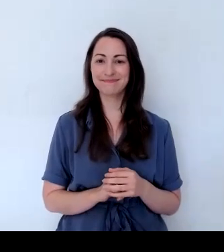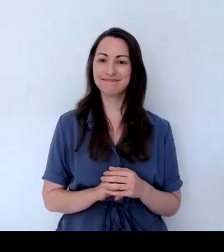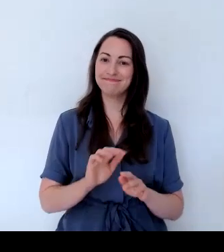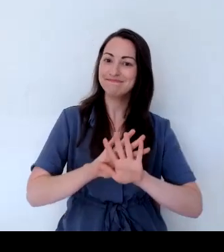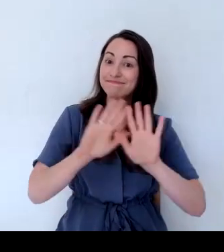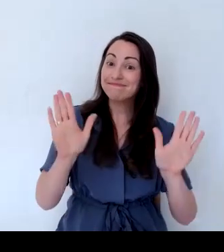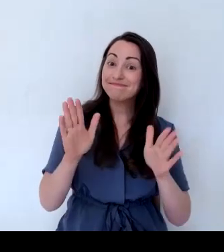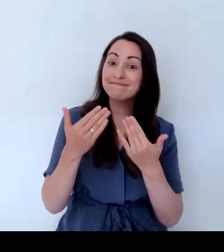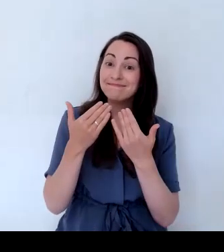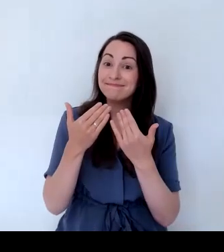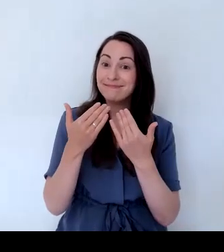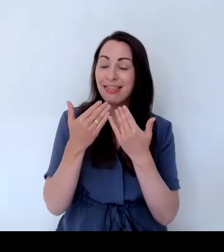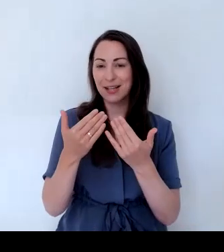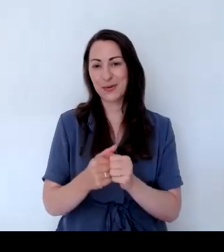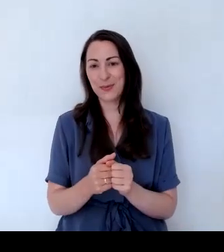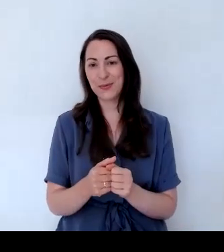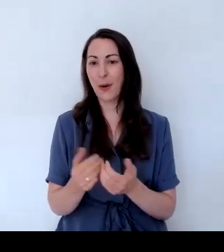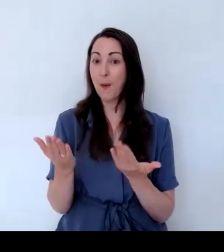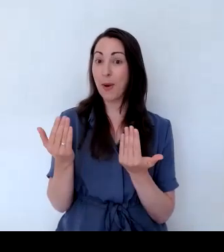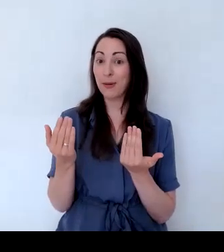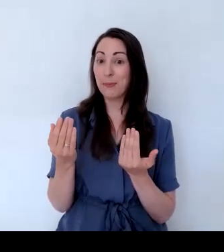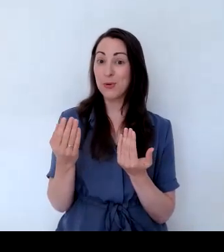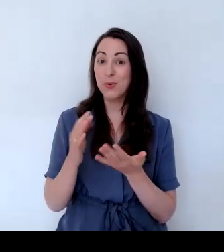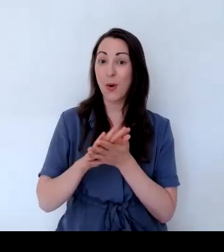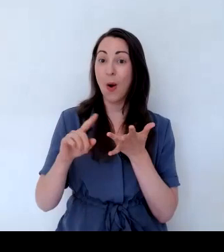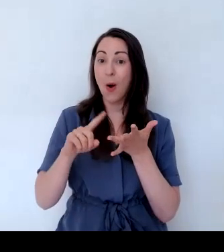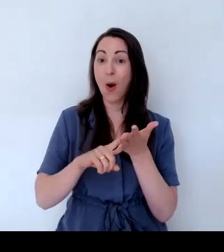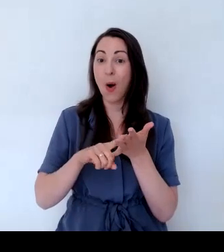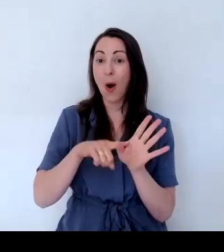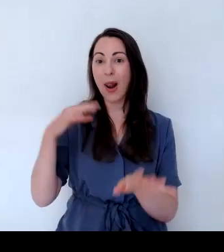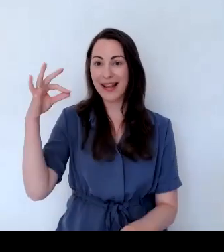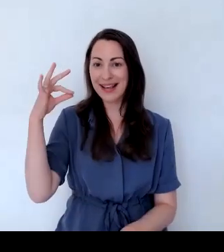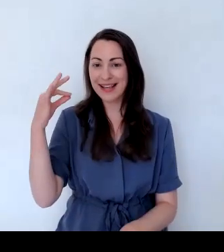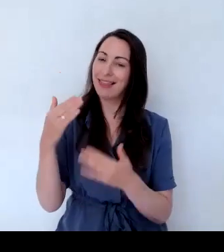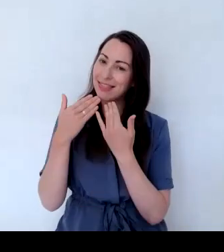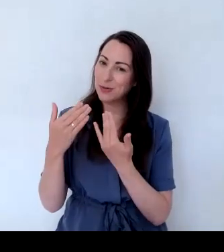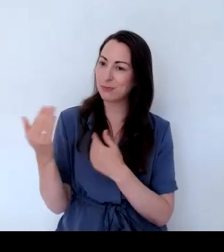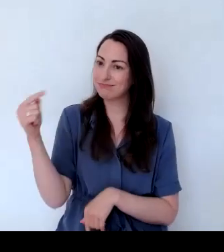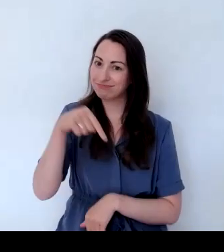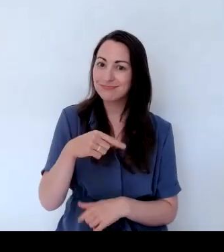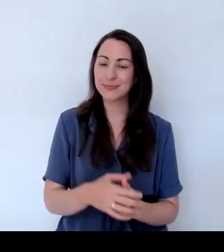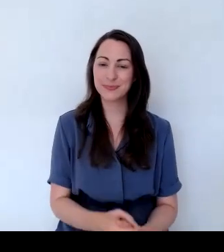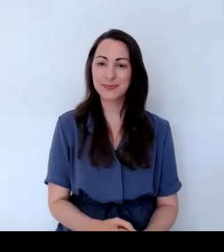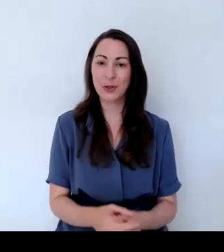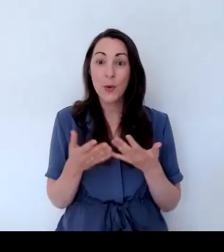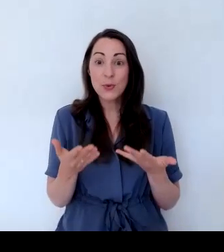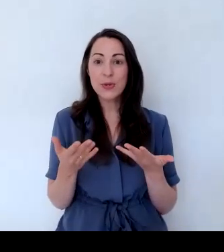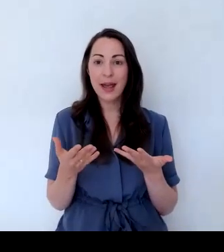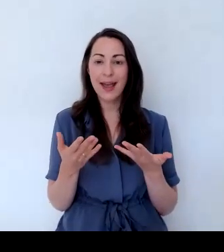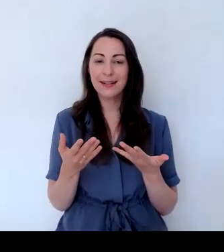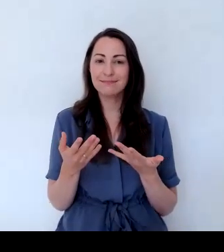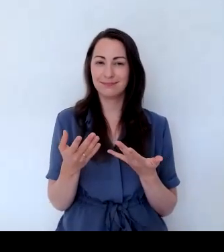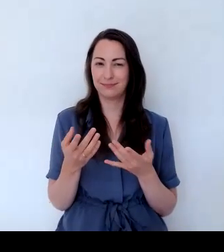and thank you to Holly for doing this. So today we're going to be looking at small spaces. Now